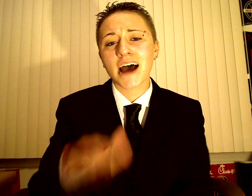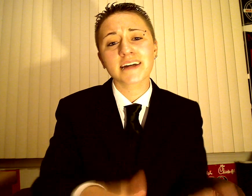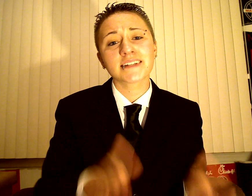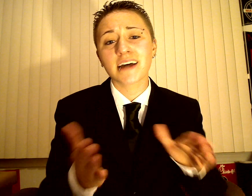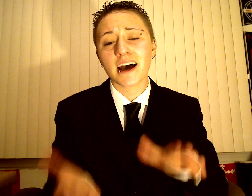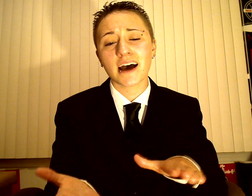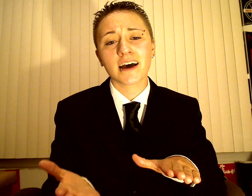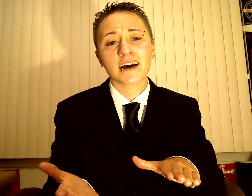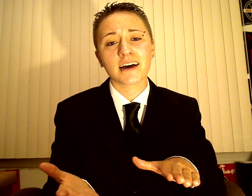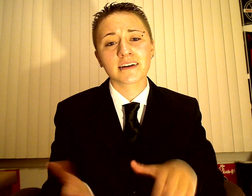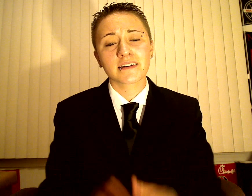I die